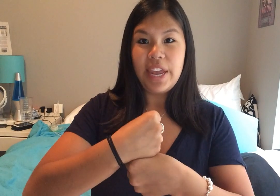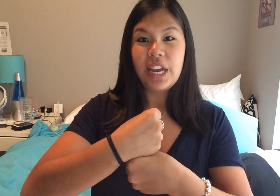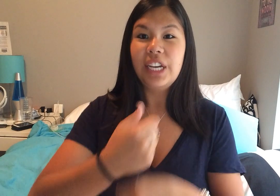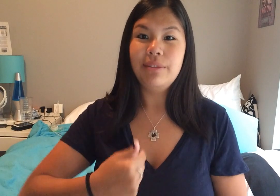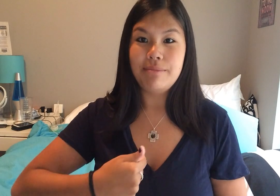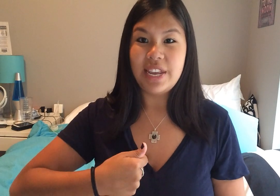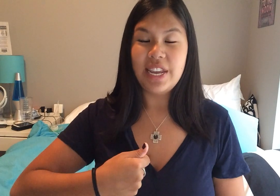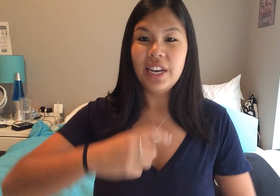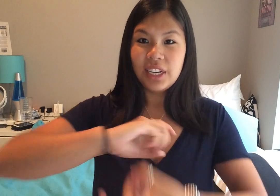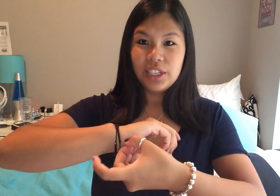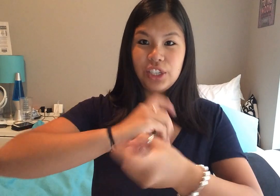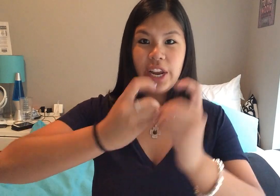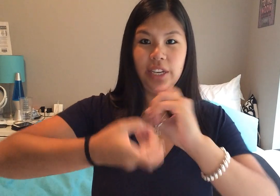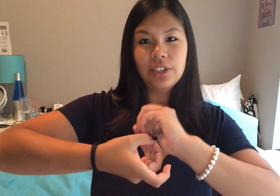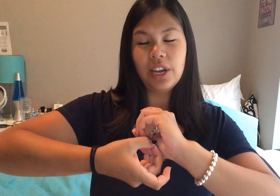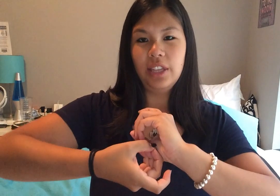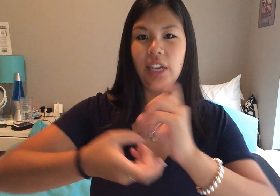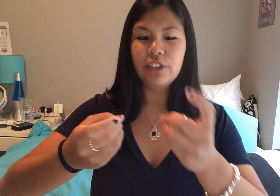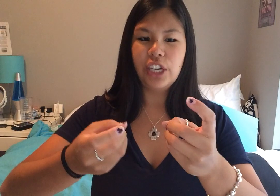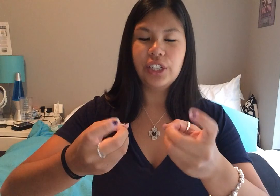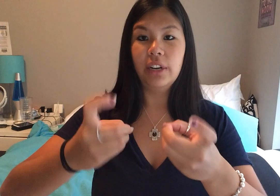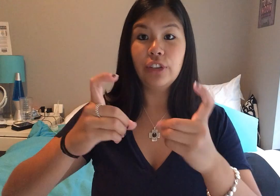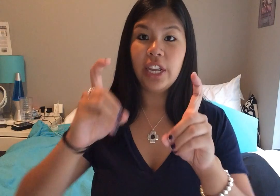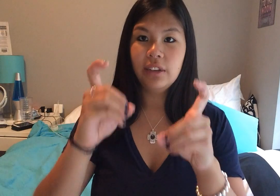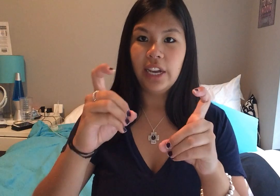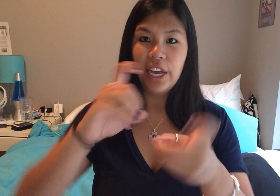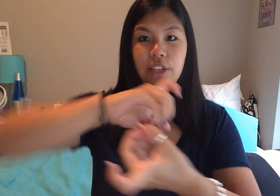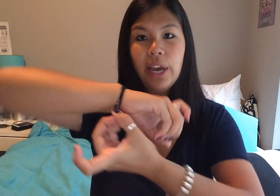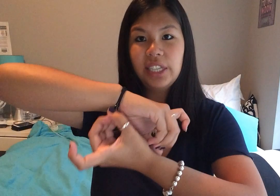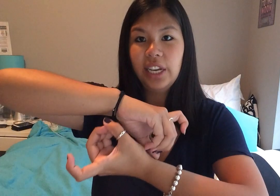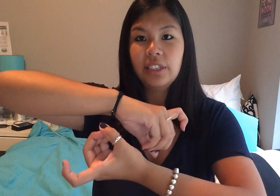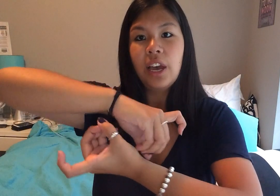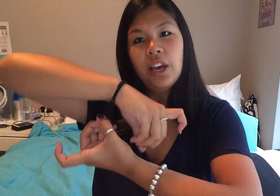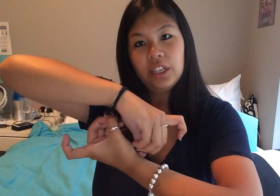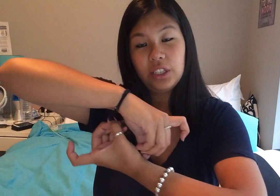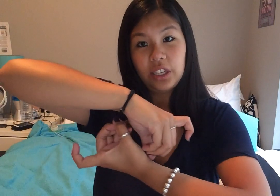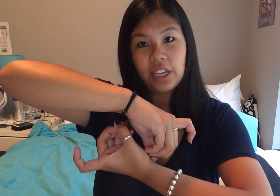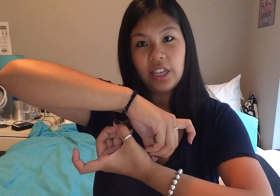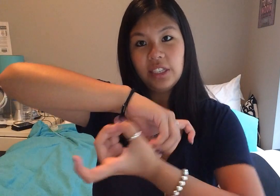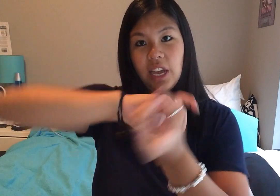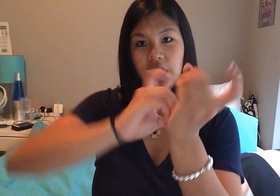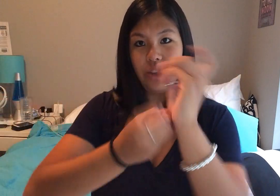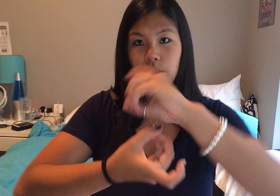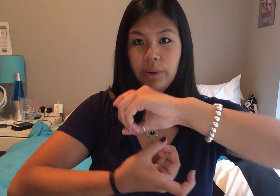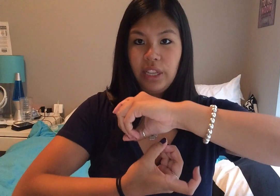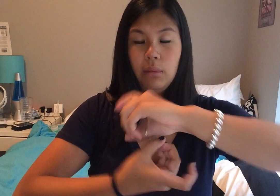me change, and the sign for change is kind of tricky, again, two X-hands, it looks like this, and then you rotate them,